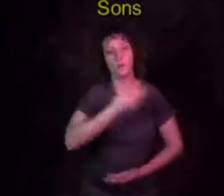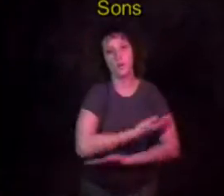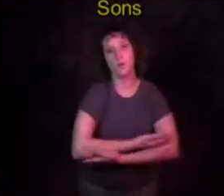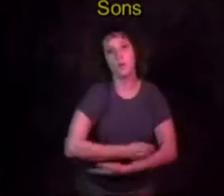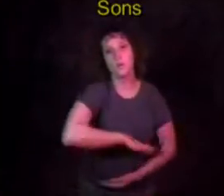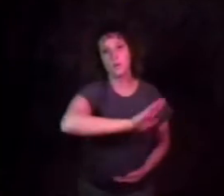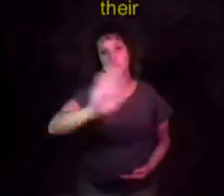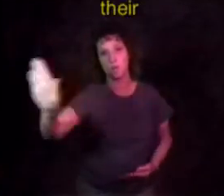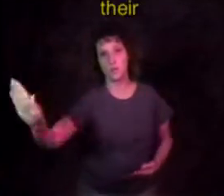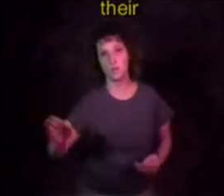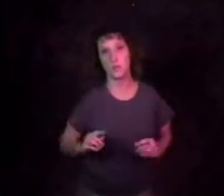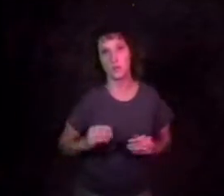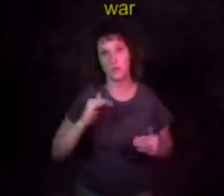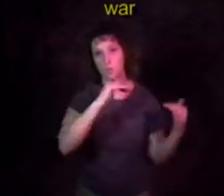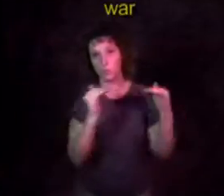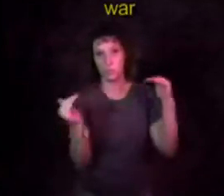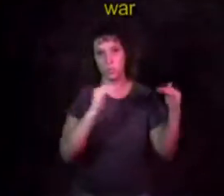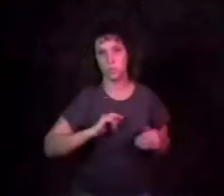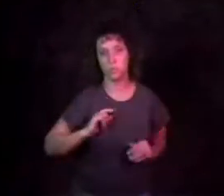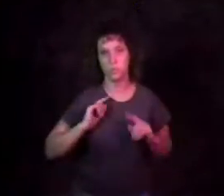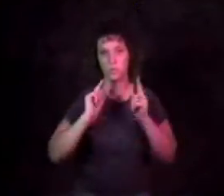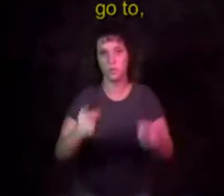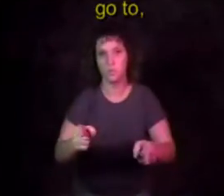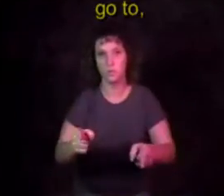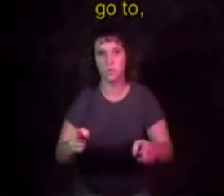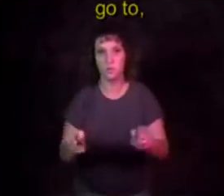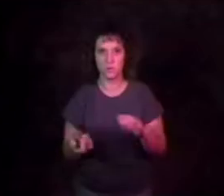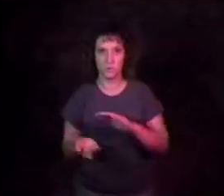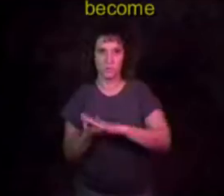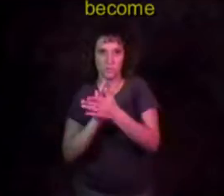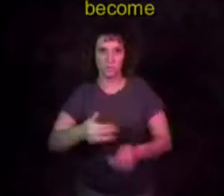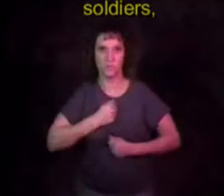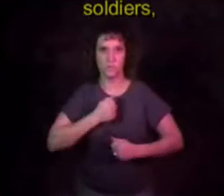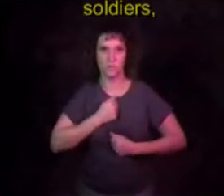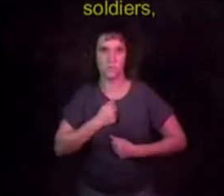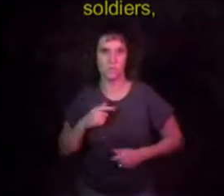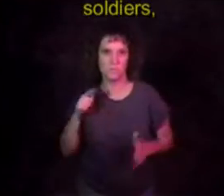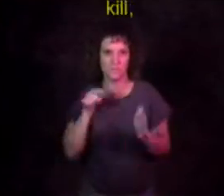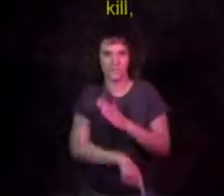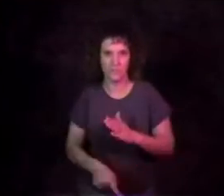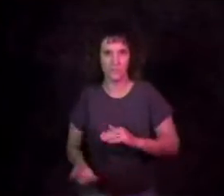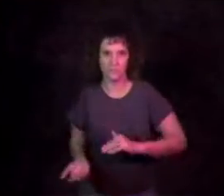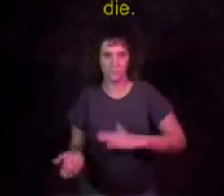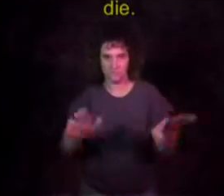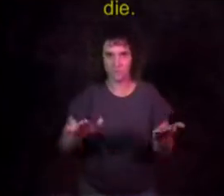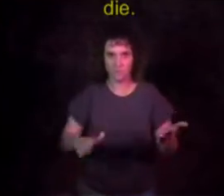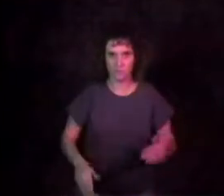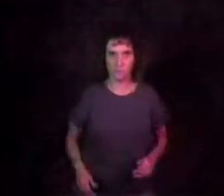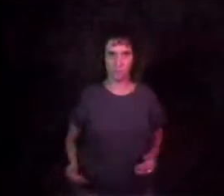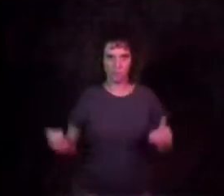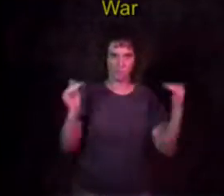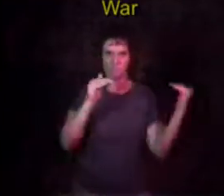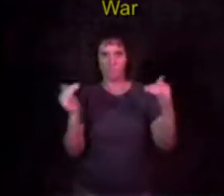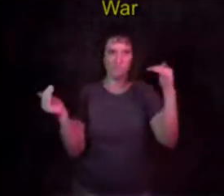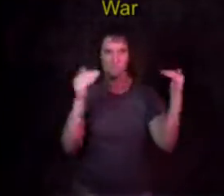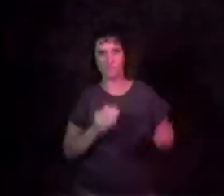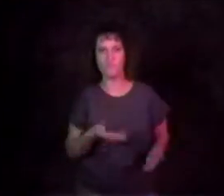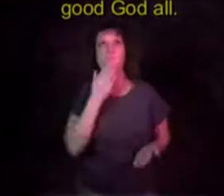When their sons go up to fight and lose their lives I said war! Good! Good